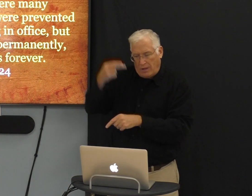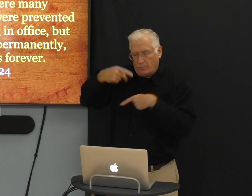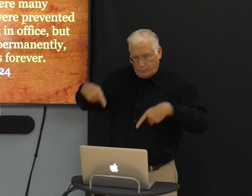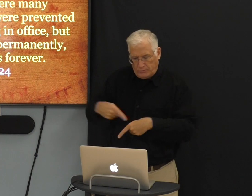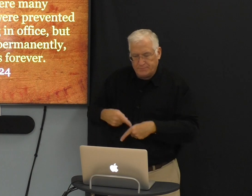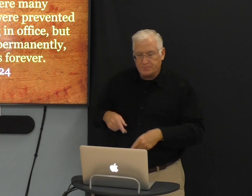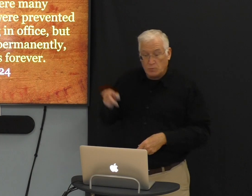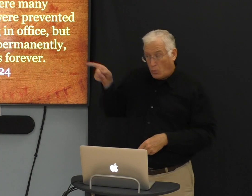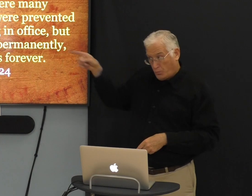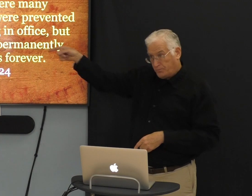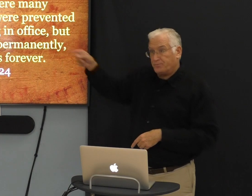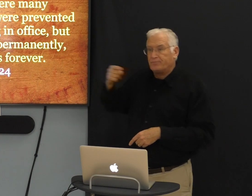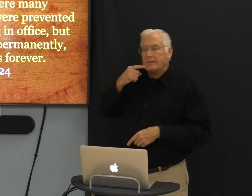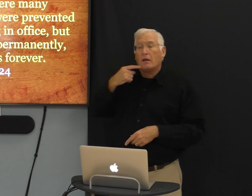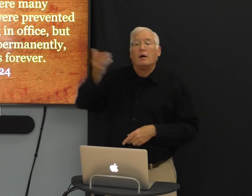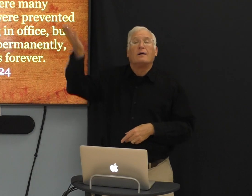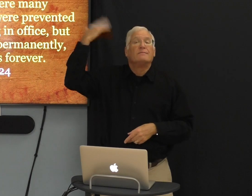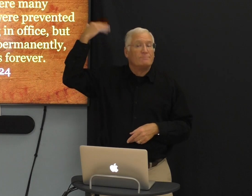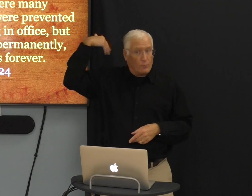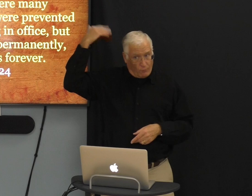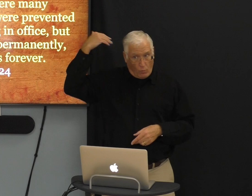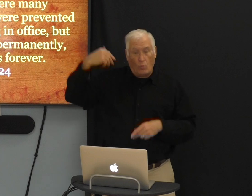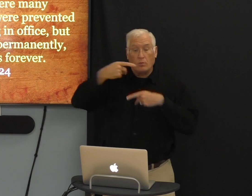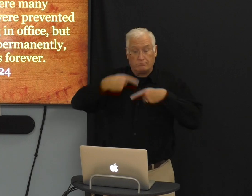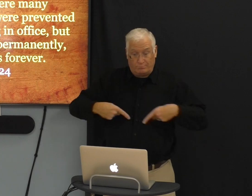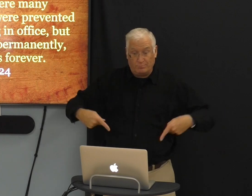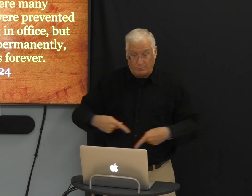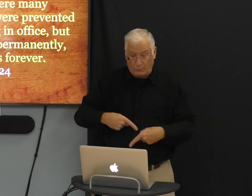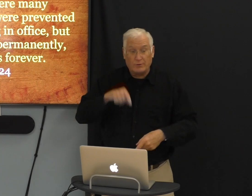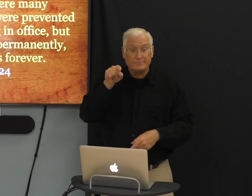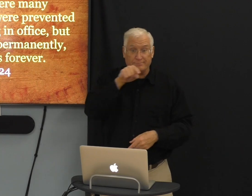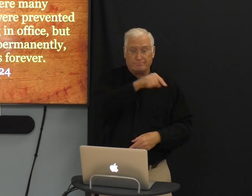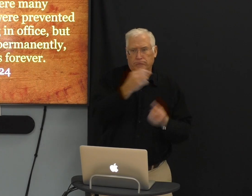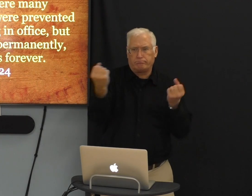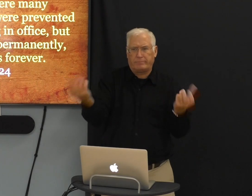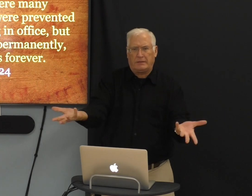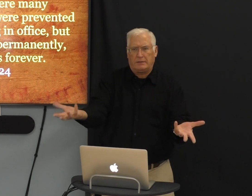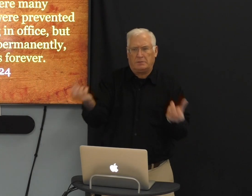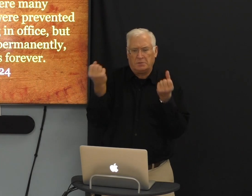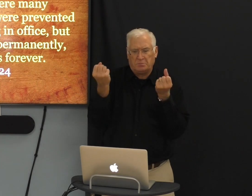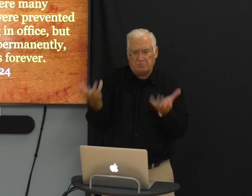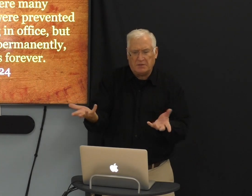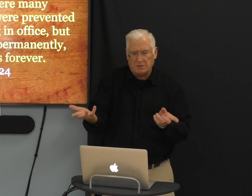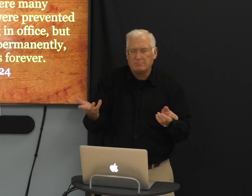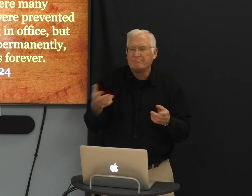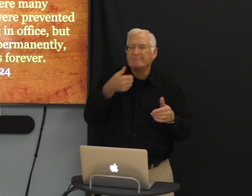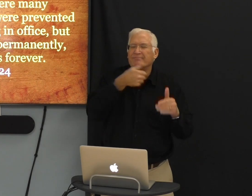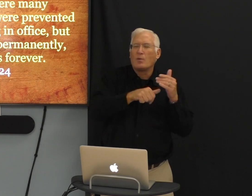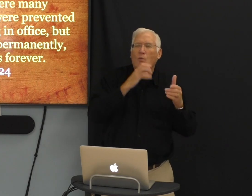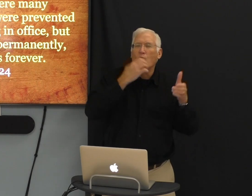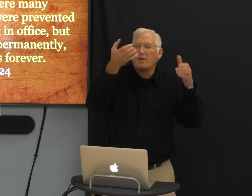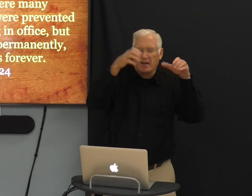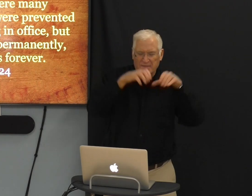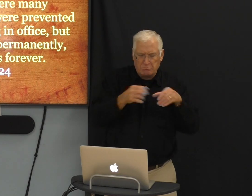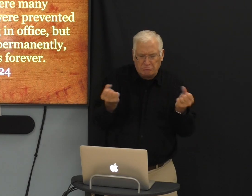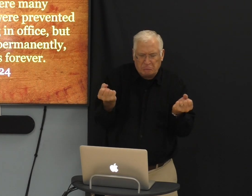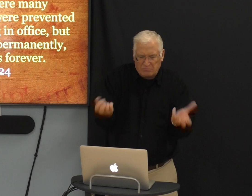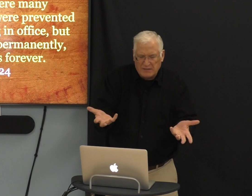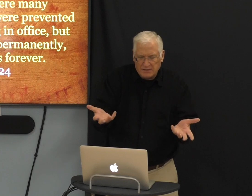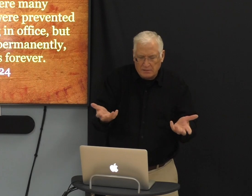thing, that Jesus is our high priest. The former priests were many, many in number. This was under the